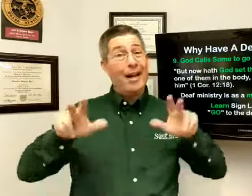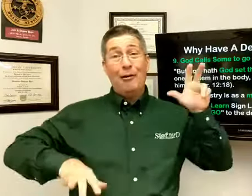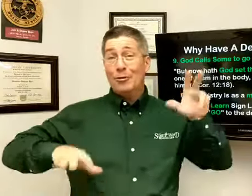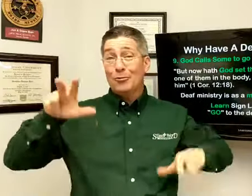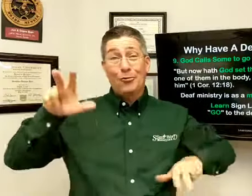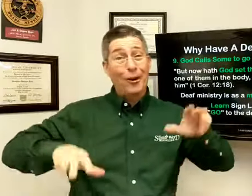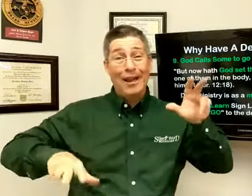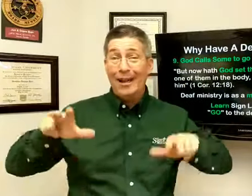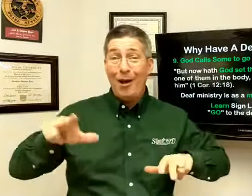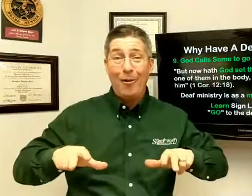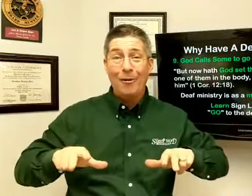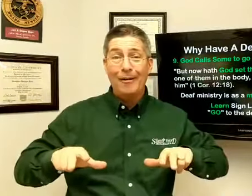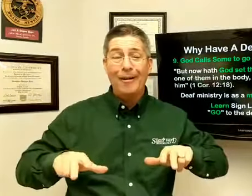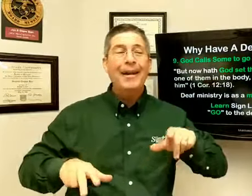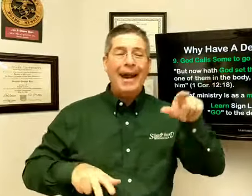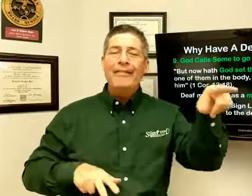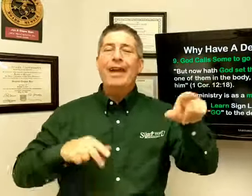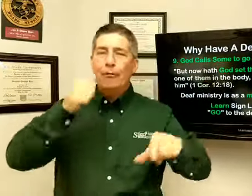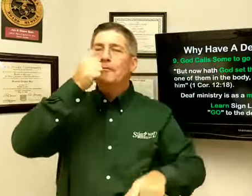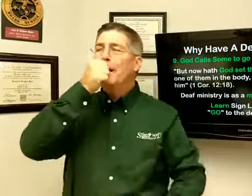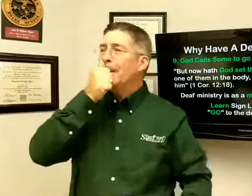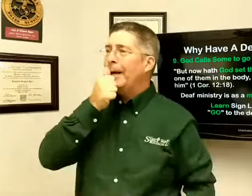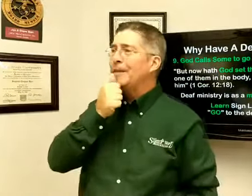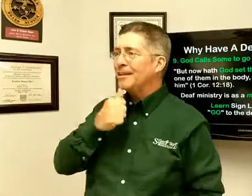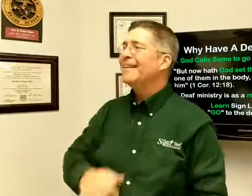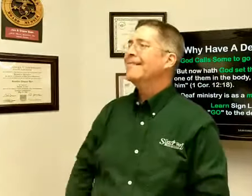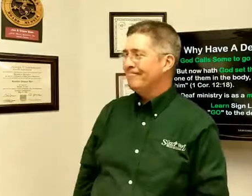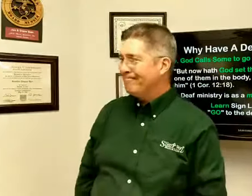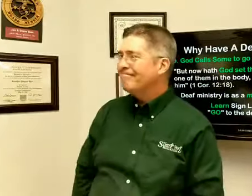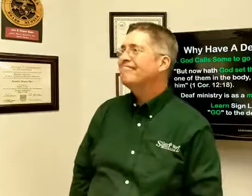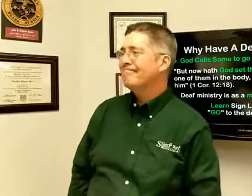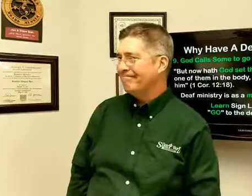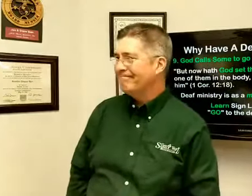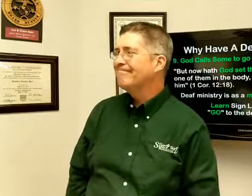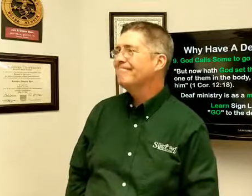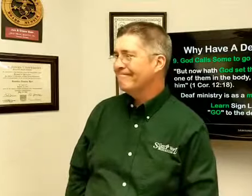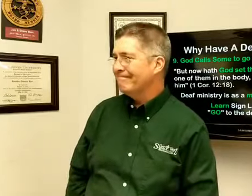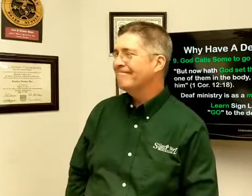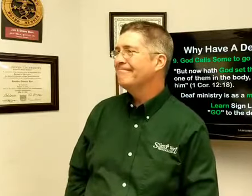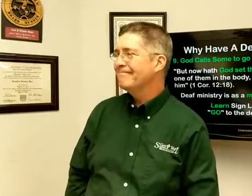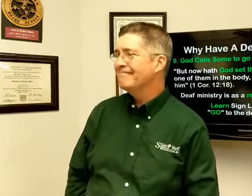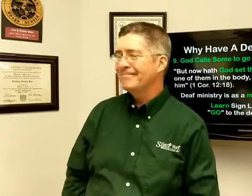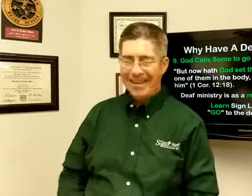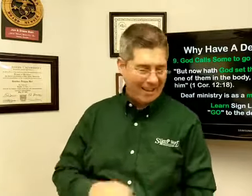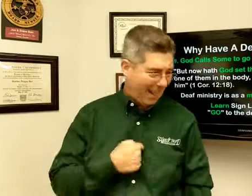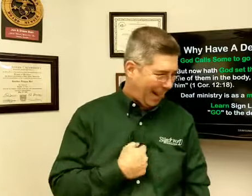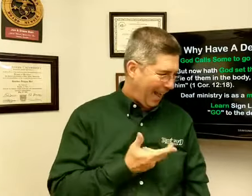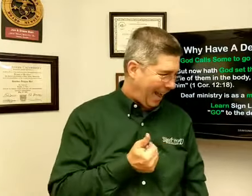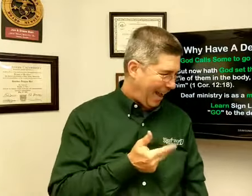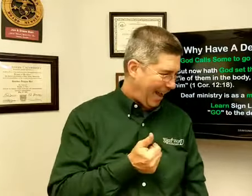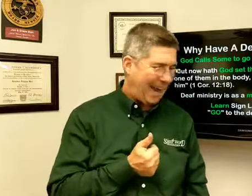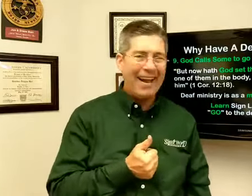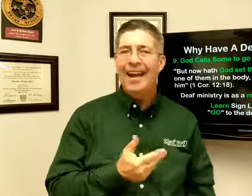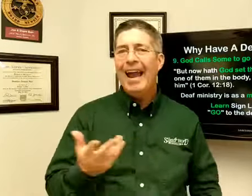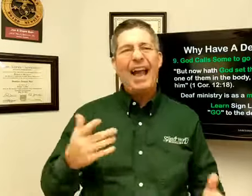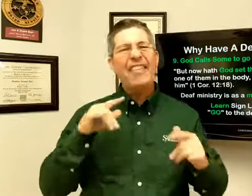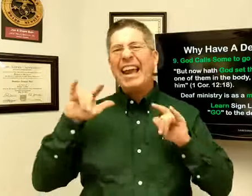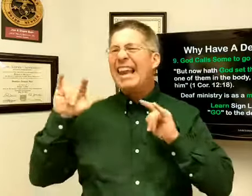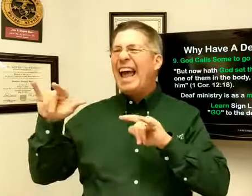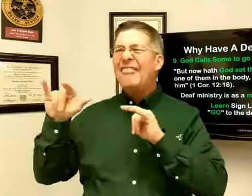I was really awkward. And they were very patient. Mm-hmm, mm-hmm, mm-hmm, mm-hmm. And they laughed